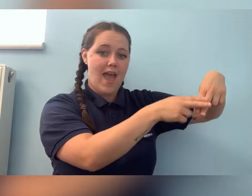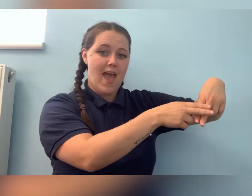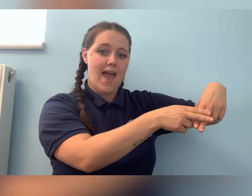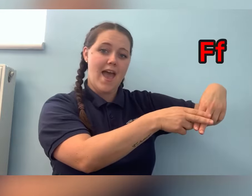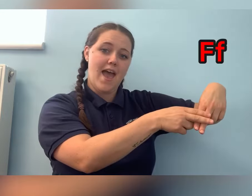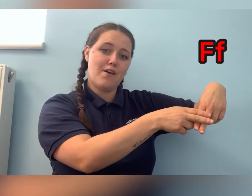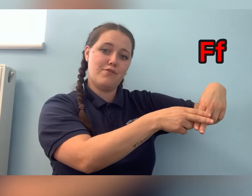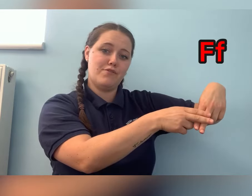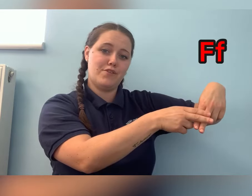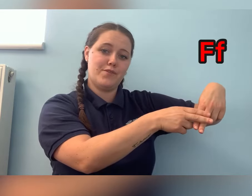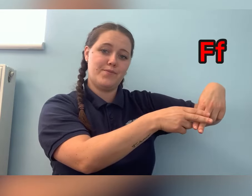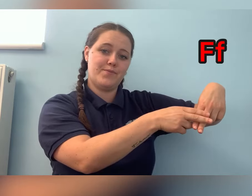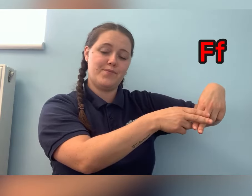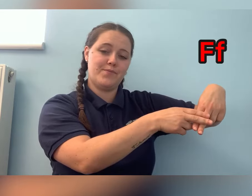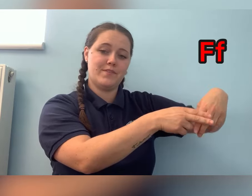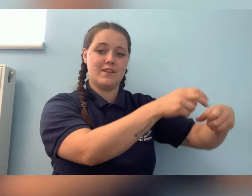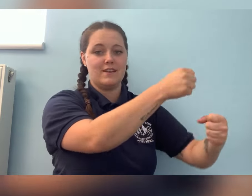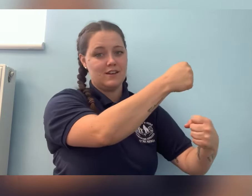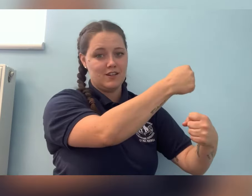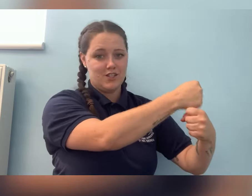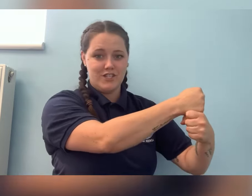F, G,